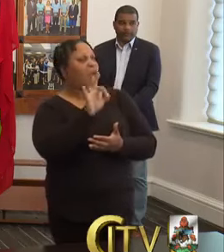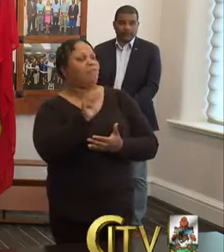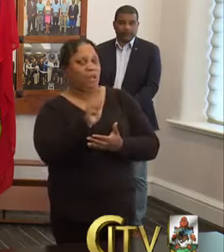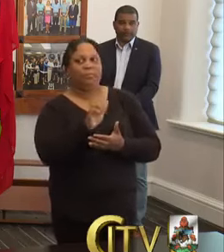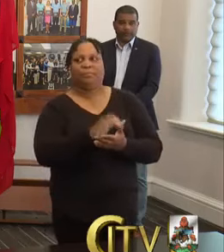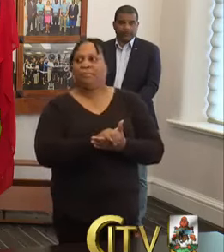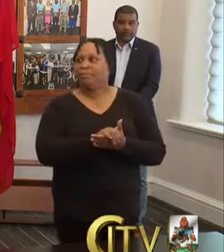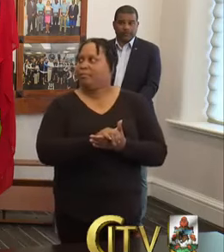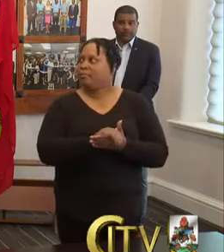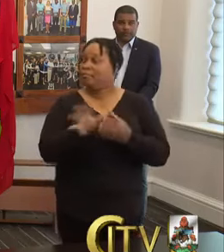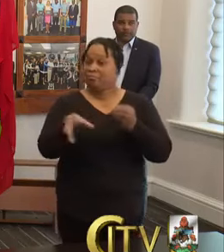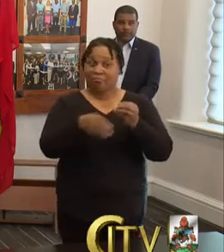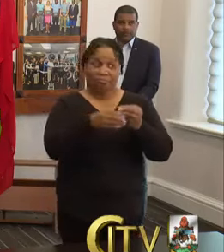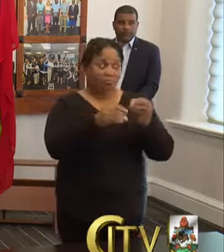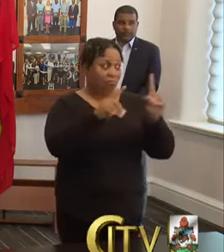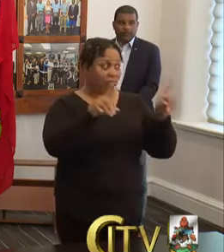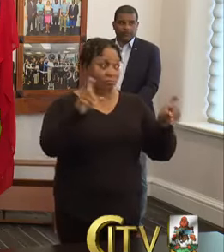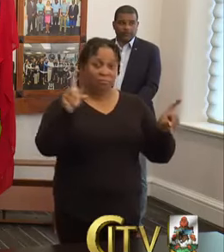Further questions?